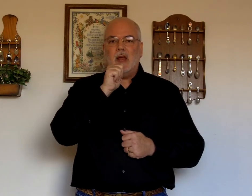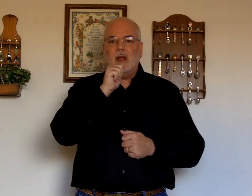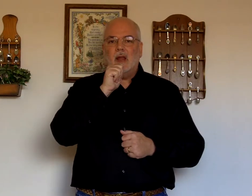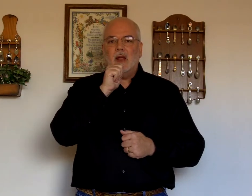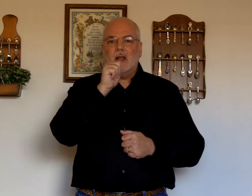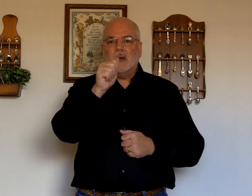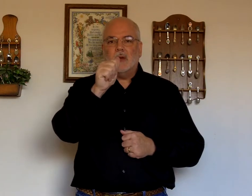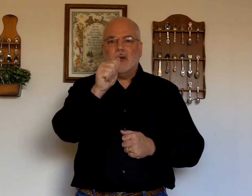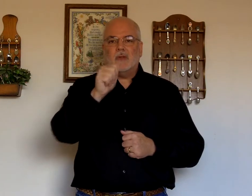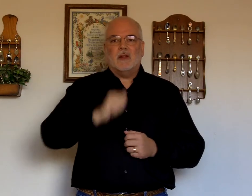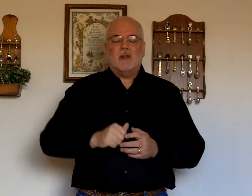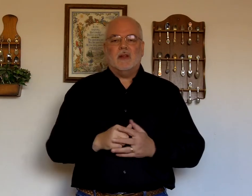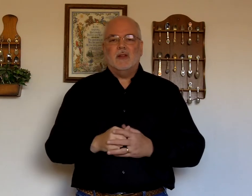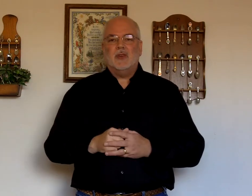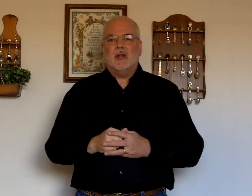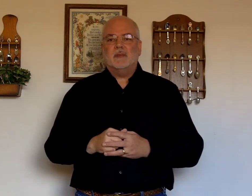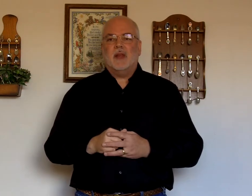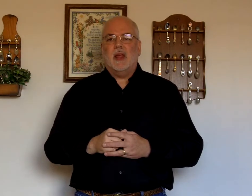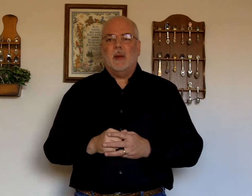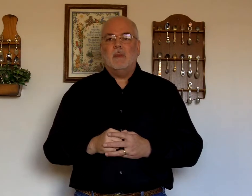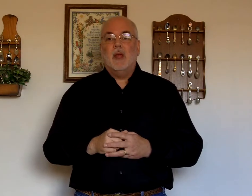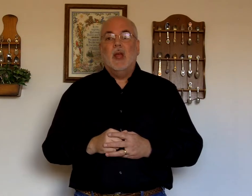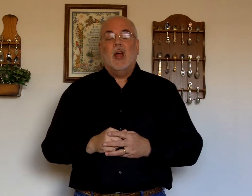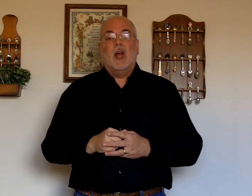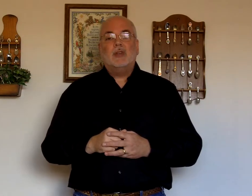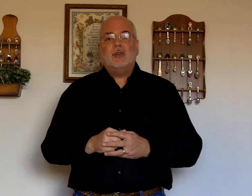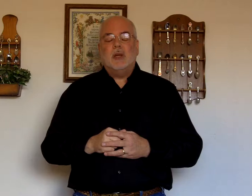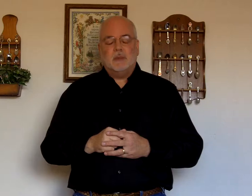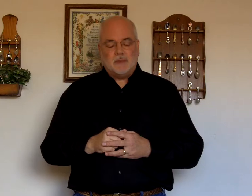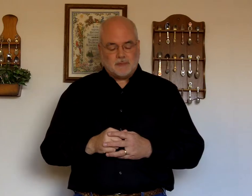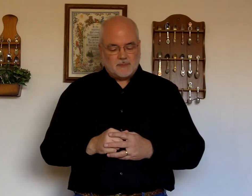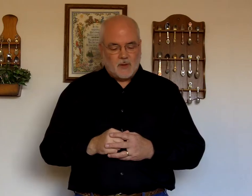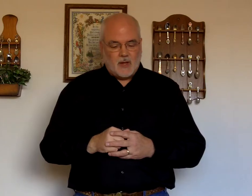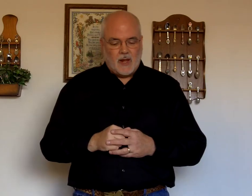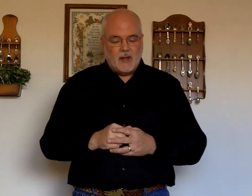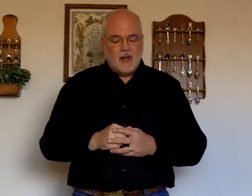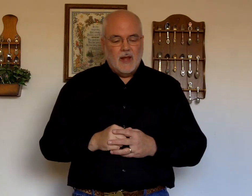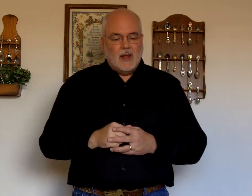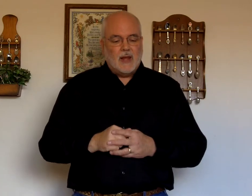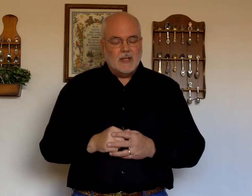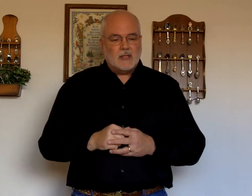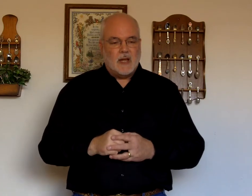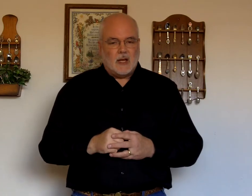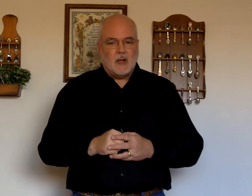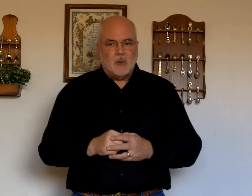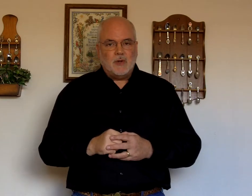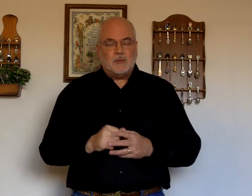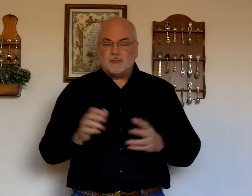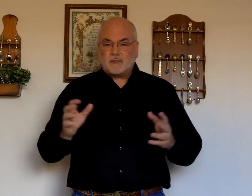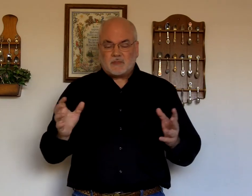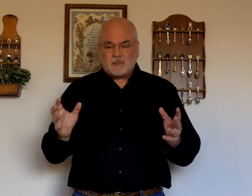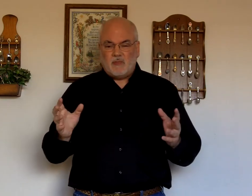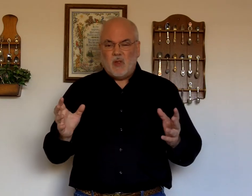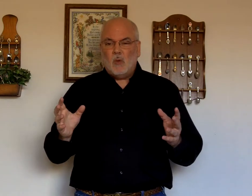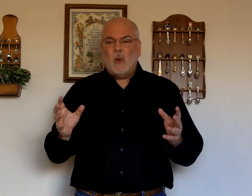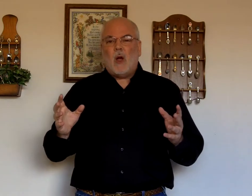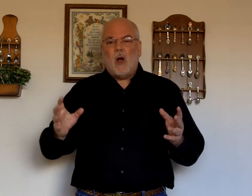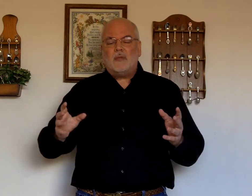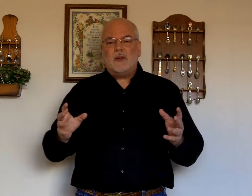coming off the chin. Am. A sheep. Okay? In sign language, we oftentimes